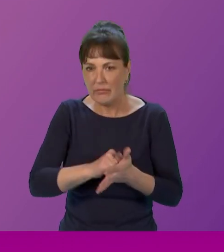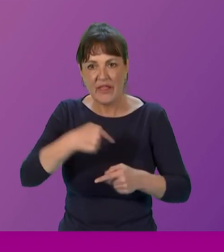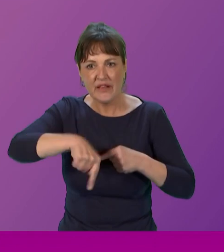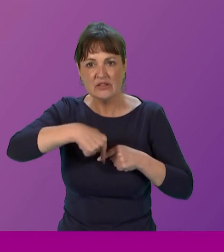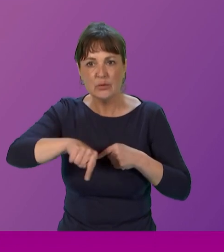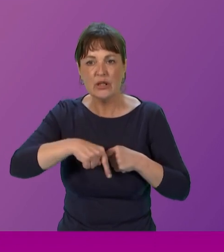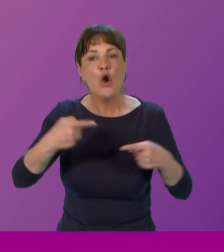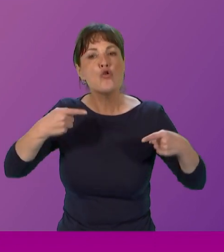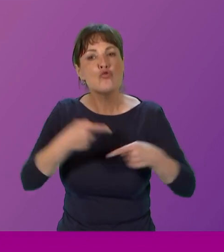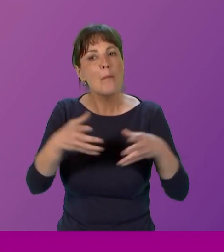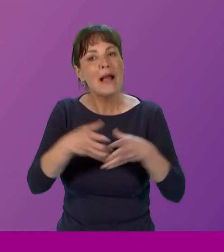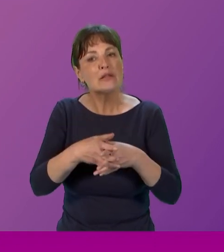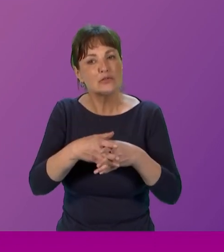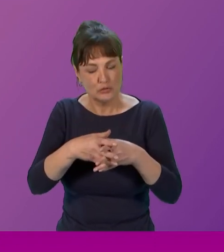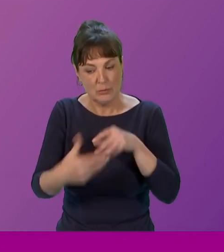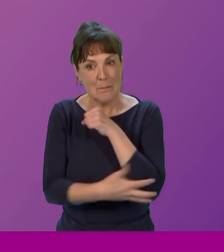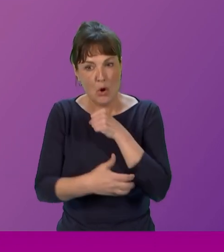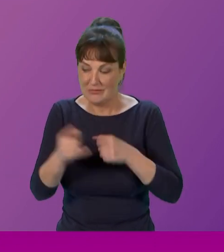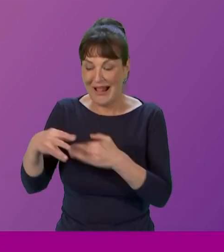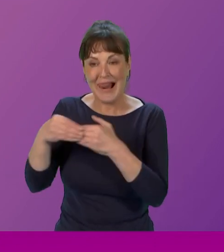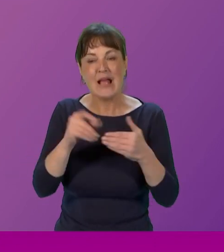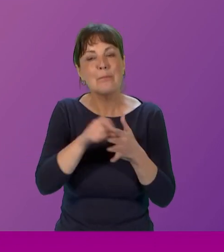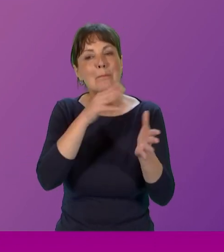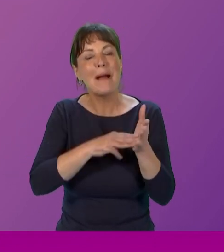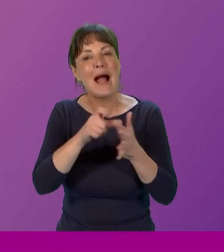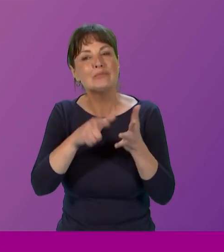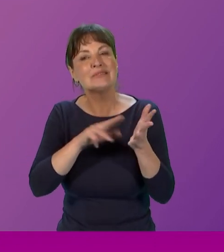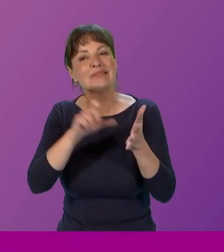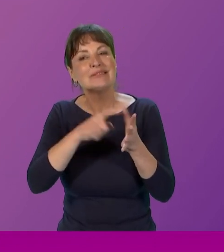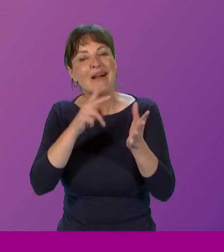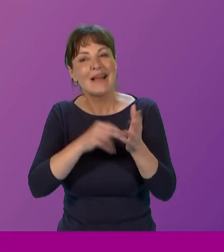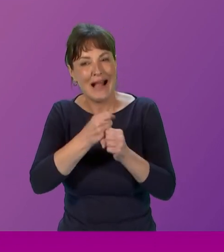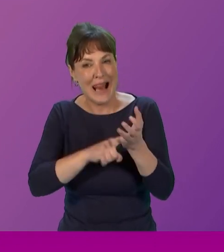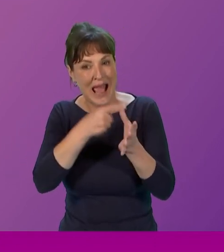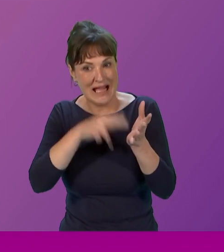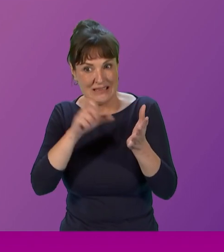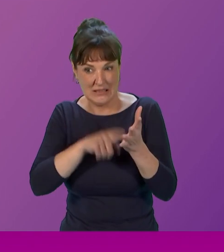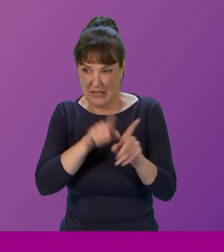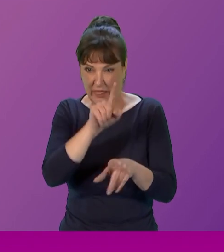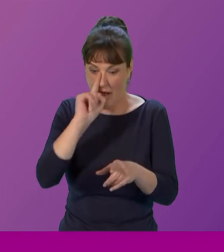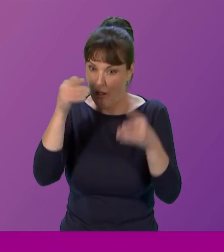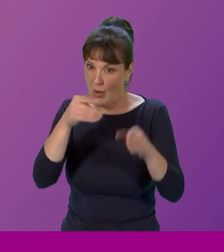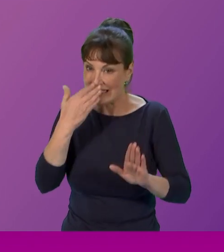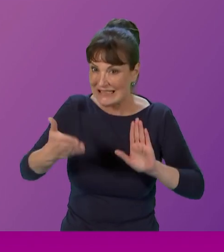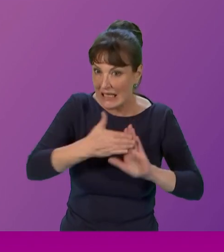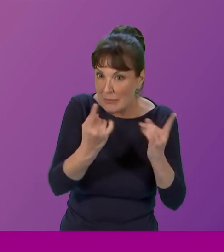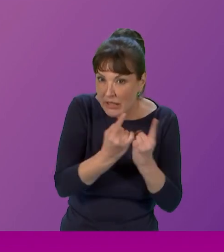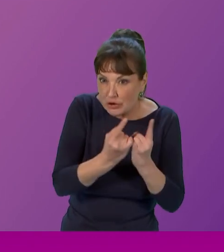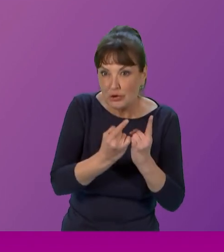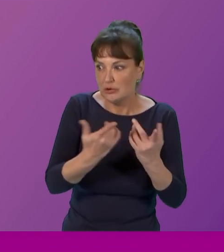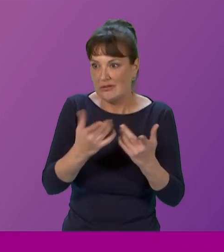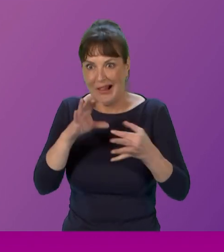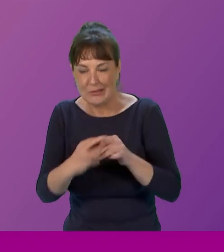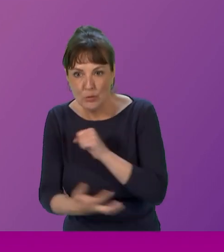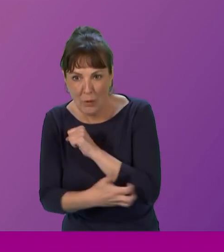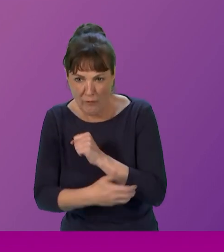led by Pam Duncan Glancy, and that was looking at, at stigma issues around, uh, poverty, a really comprehensive report. And